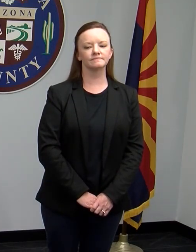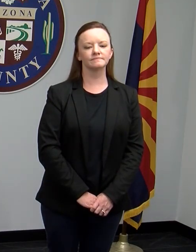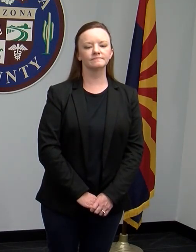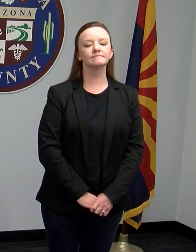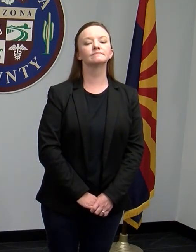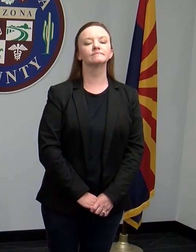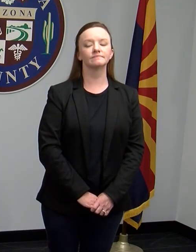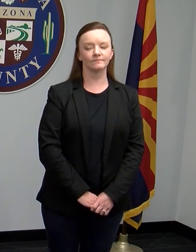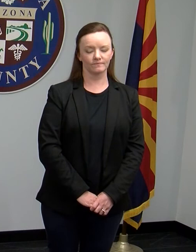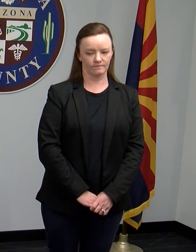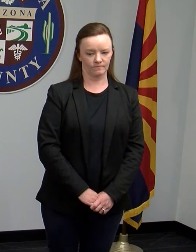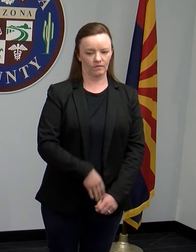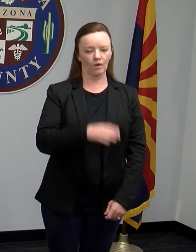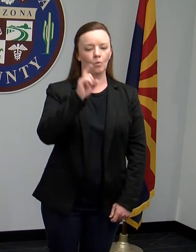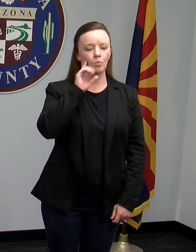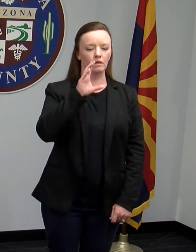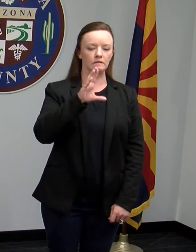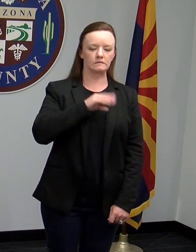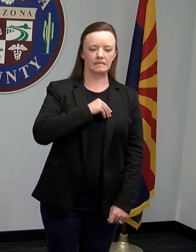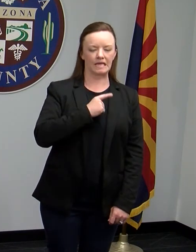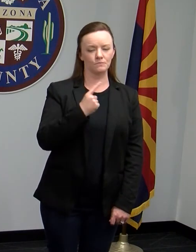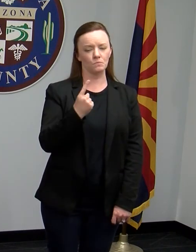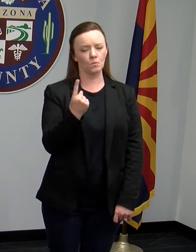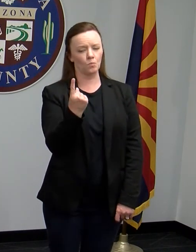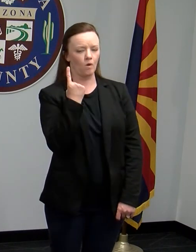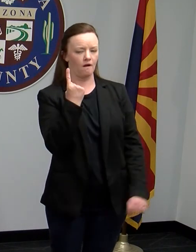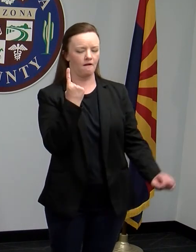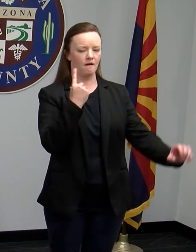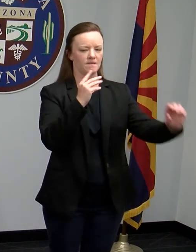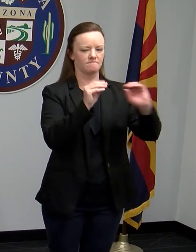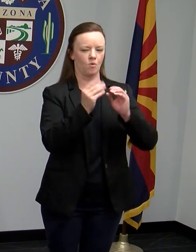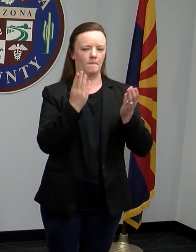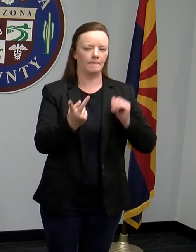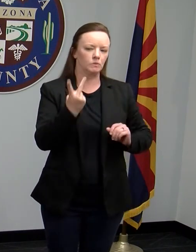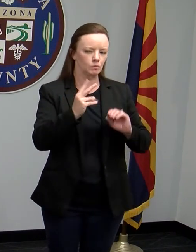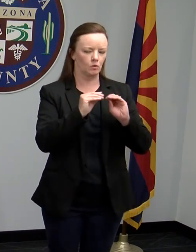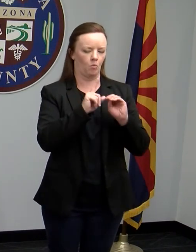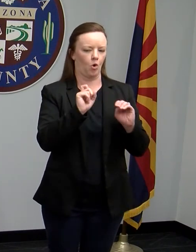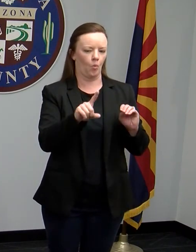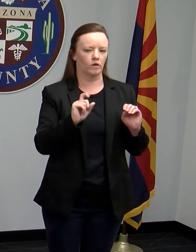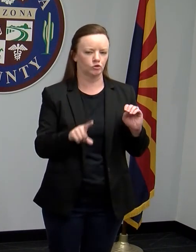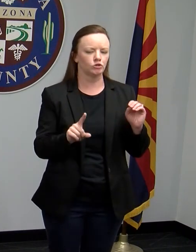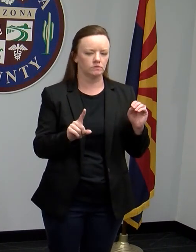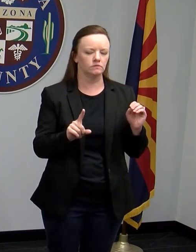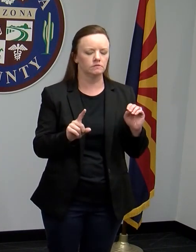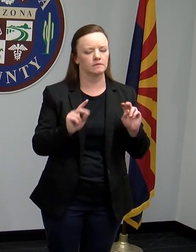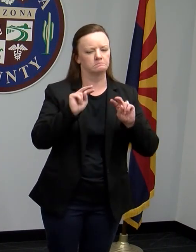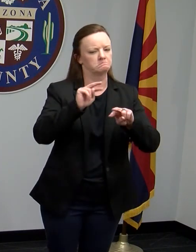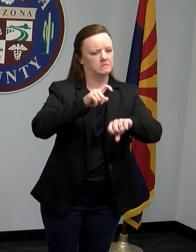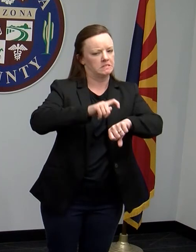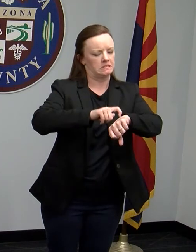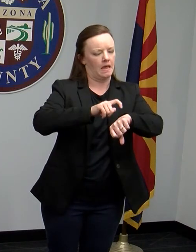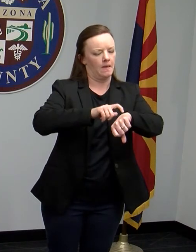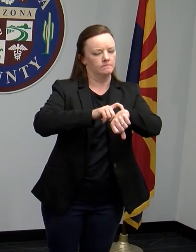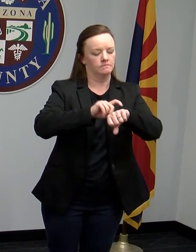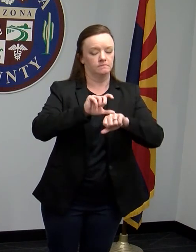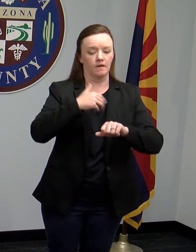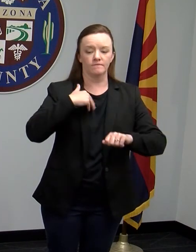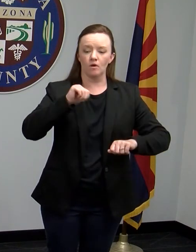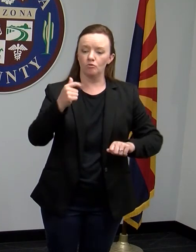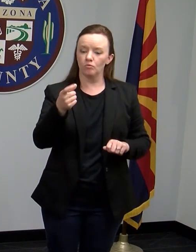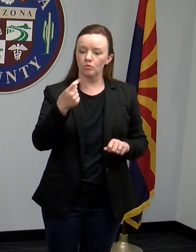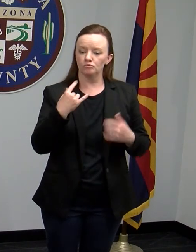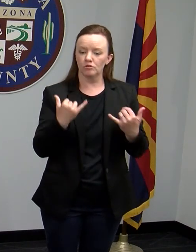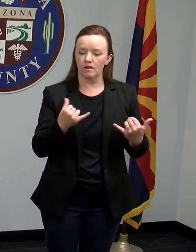All right. So, have time for one, maybe two more questions. So, kind of watching the clock here a little bit. Chad, we have somebody else with a